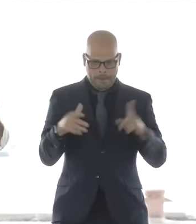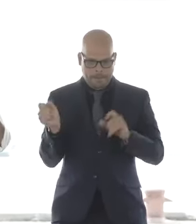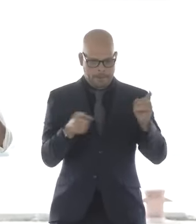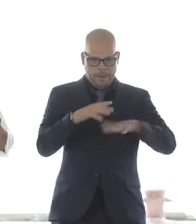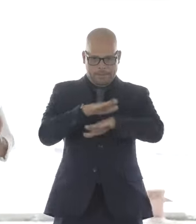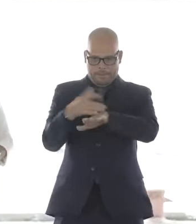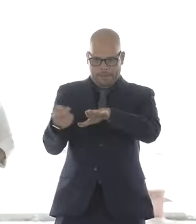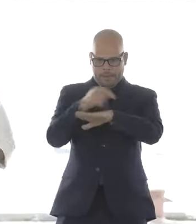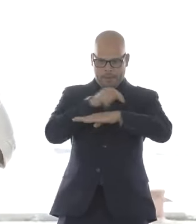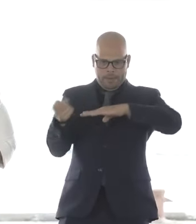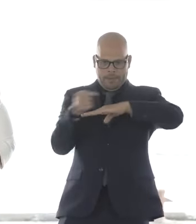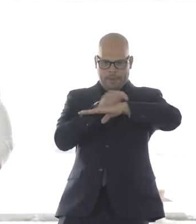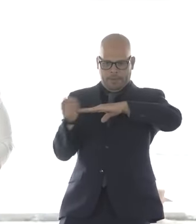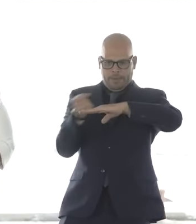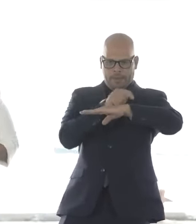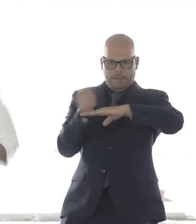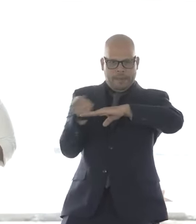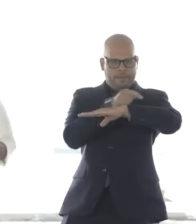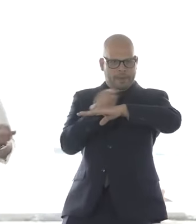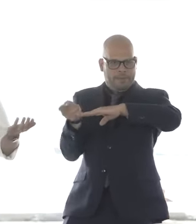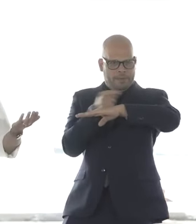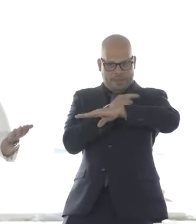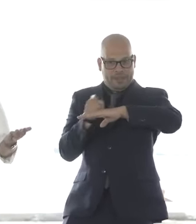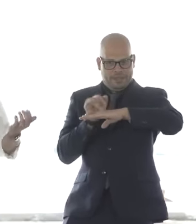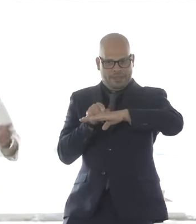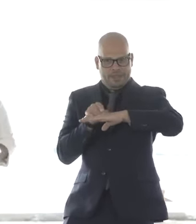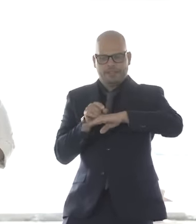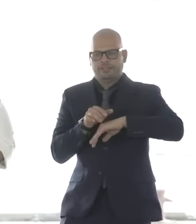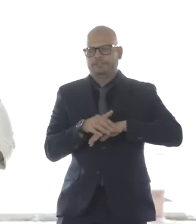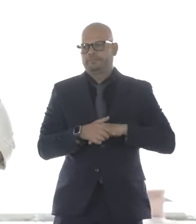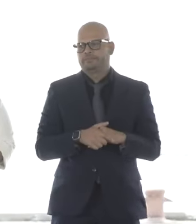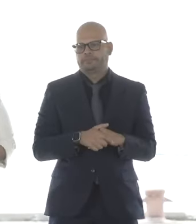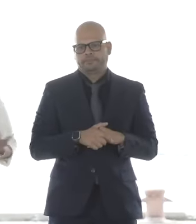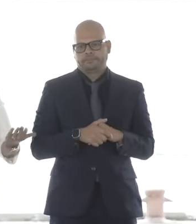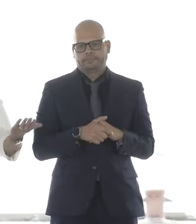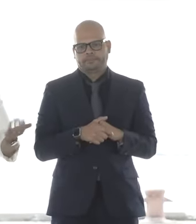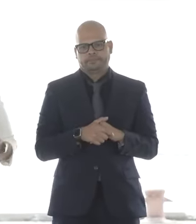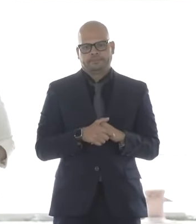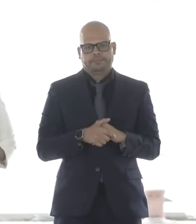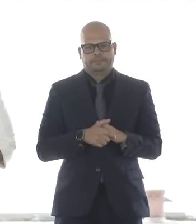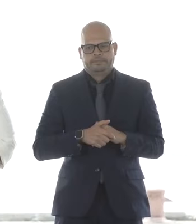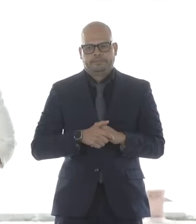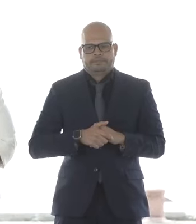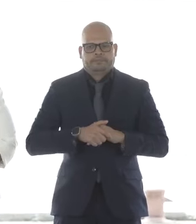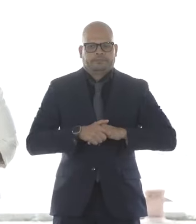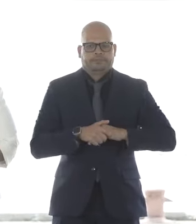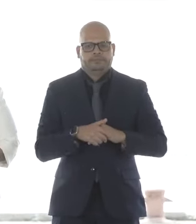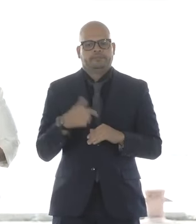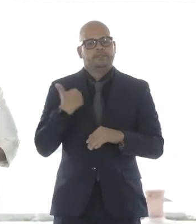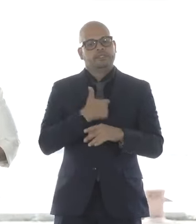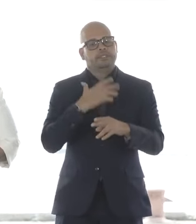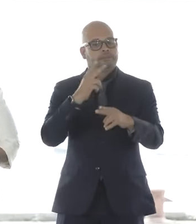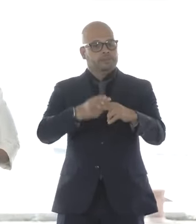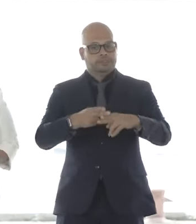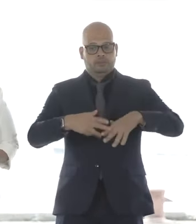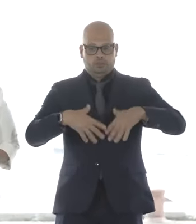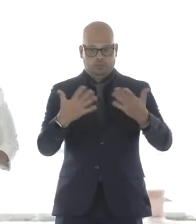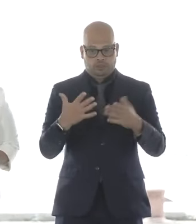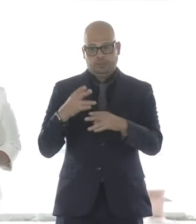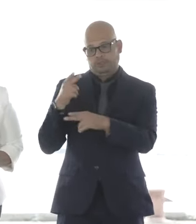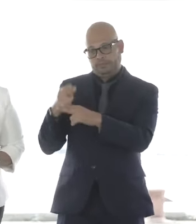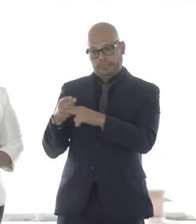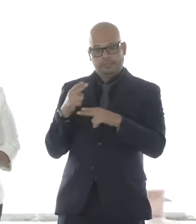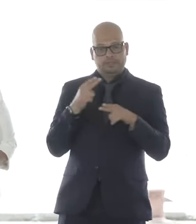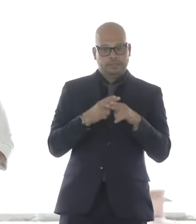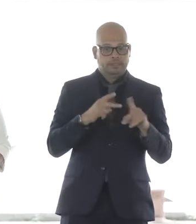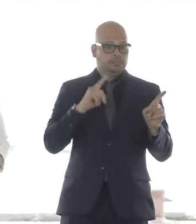day for so many reasons, many of which the governor mentioned and Dominic mentioned, Mayor Pangalo mentioned. It's